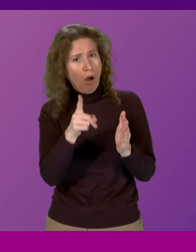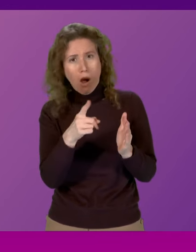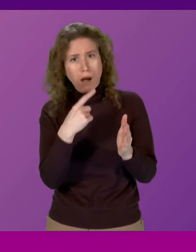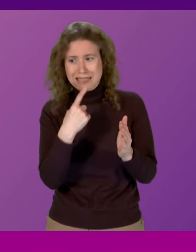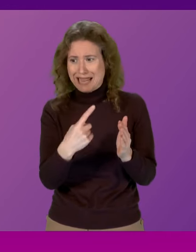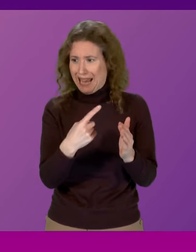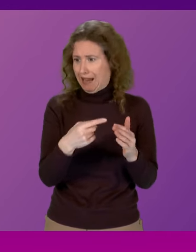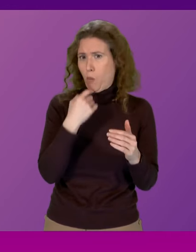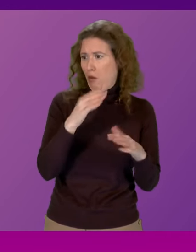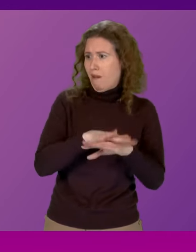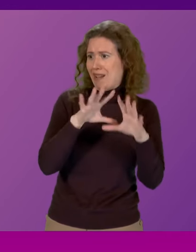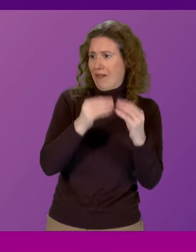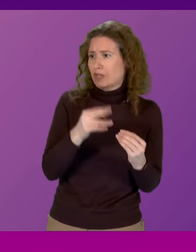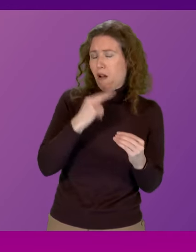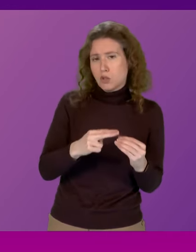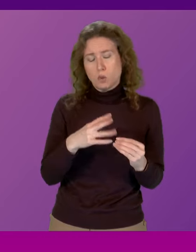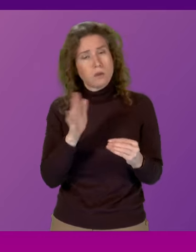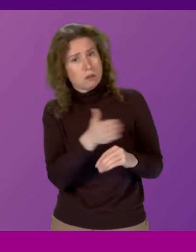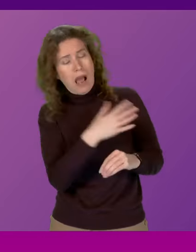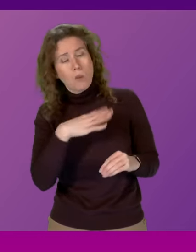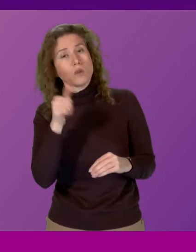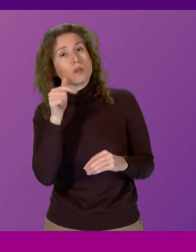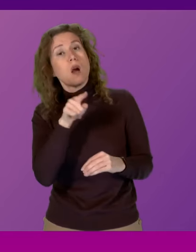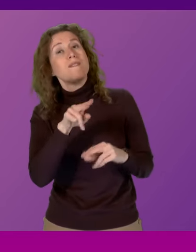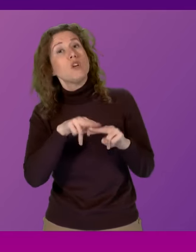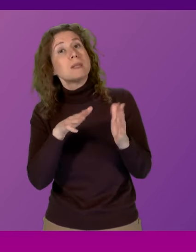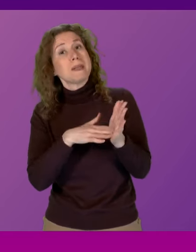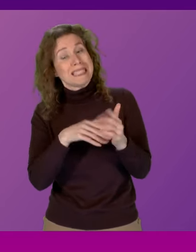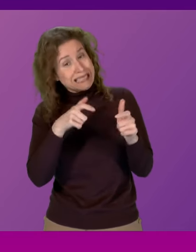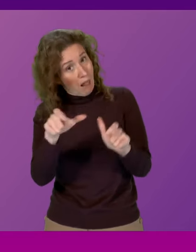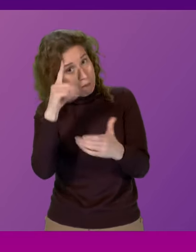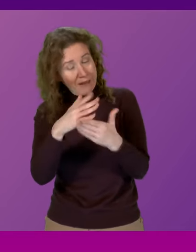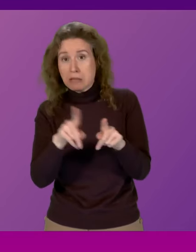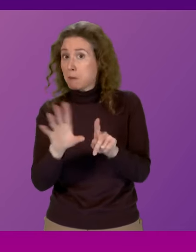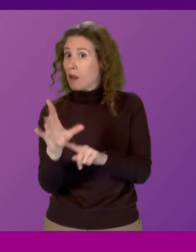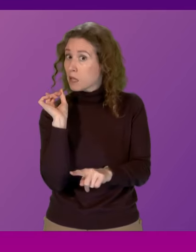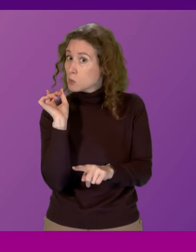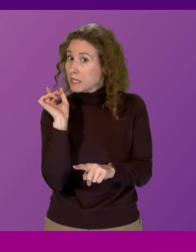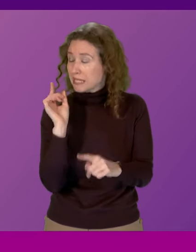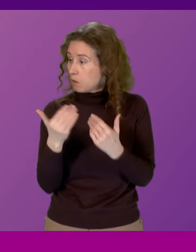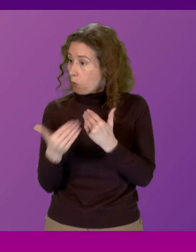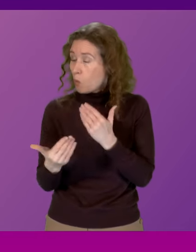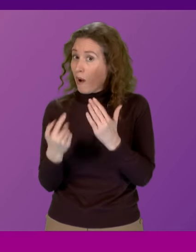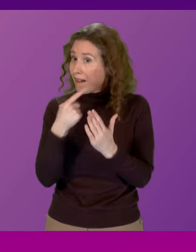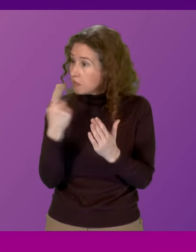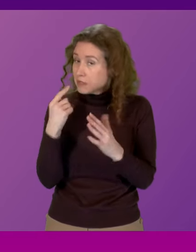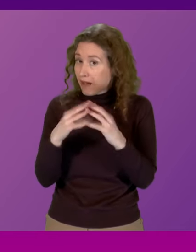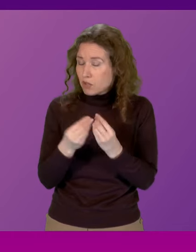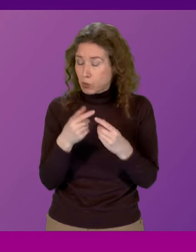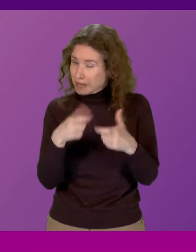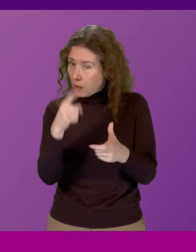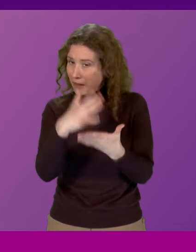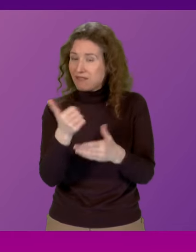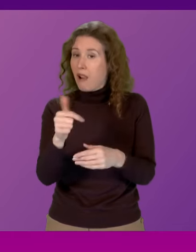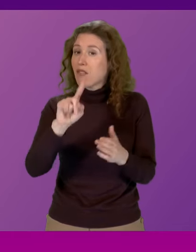statement this afternoon. Does the First Minister still believe, as he did last week, even now with all the evidence, that this £11,000